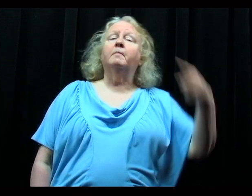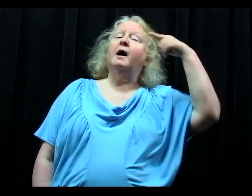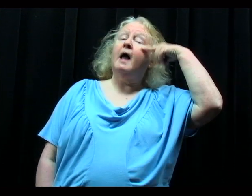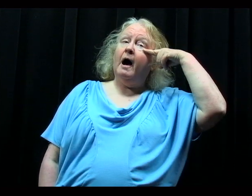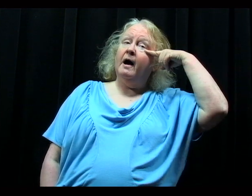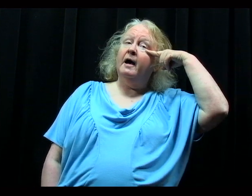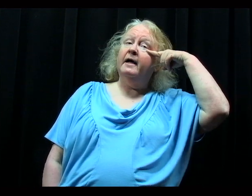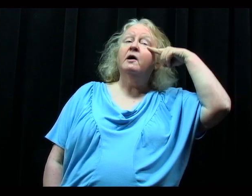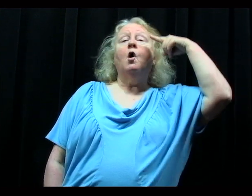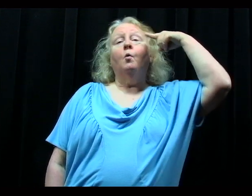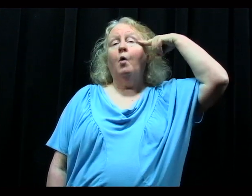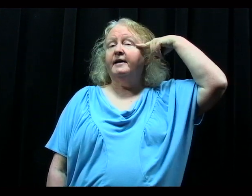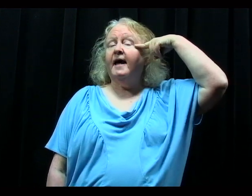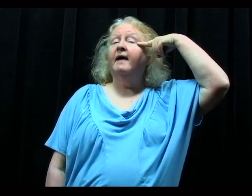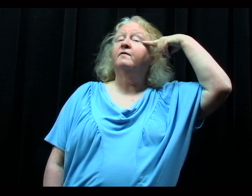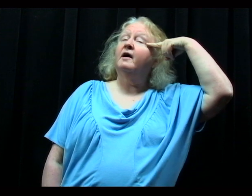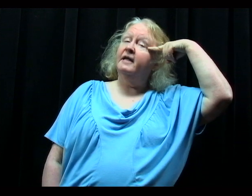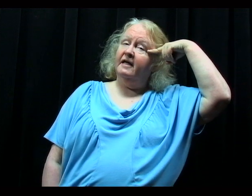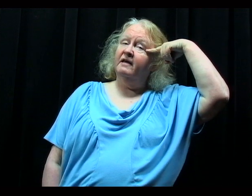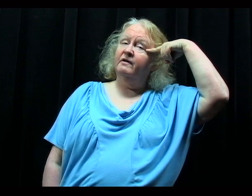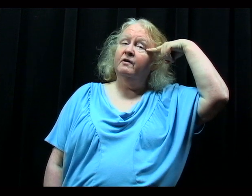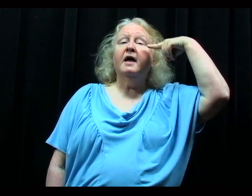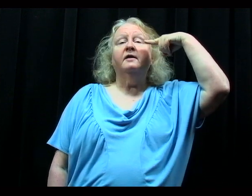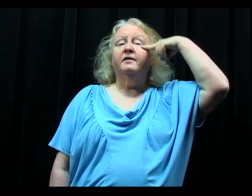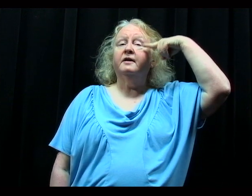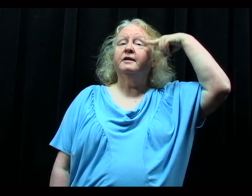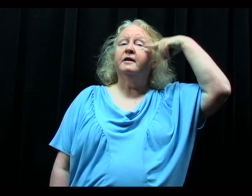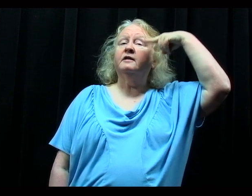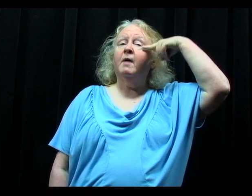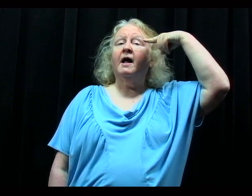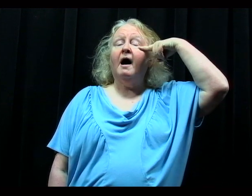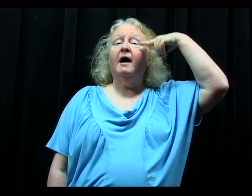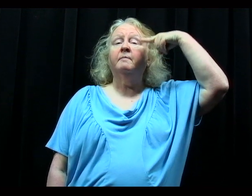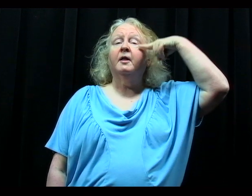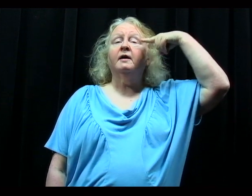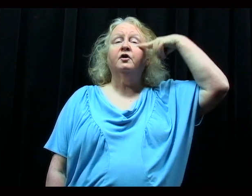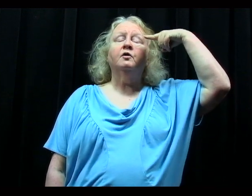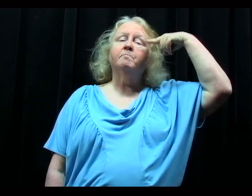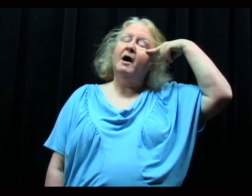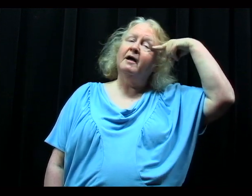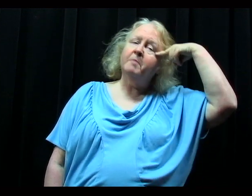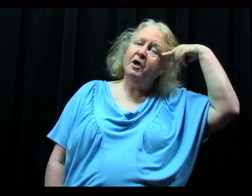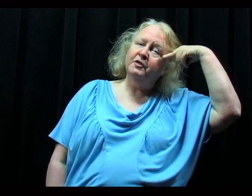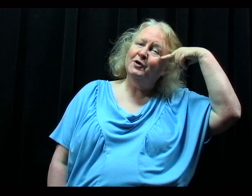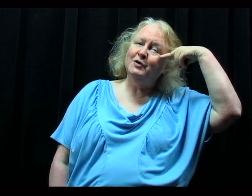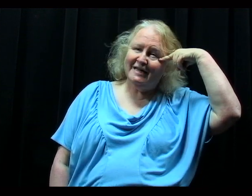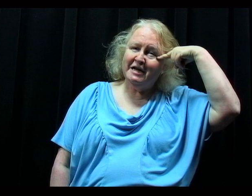my eye, what have I here? This is my eye blinker, my mother dear.